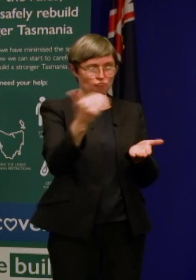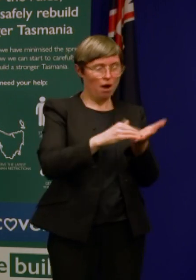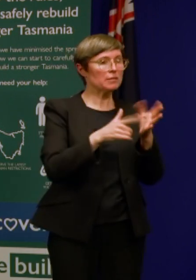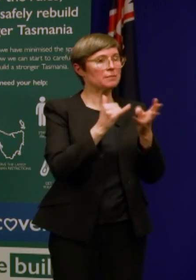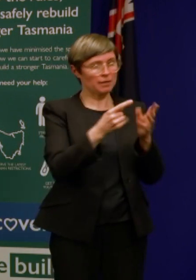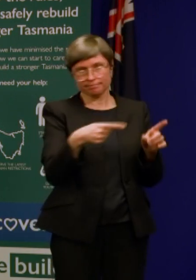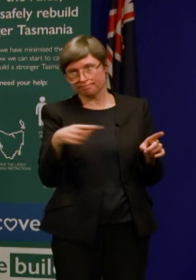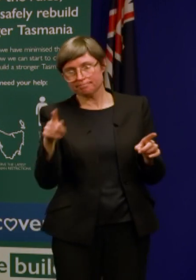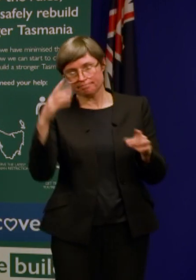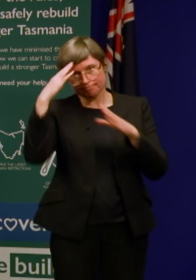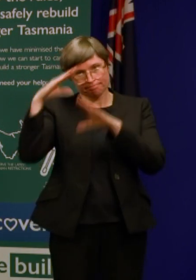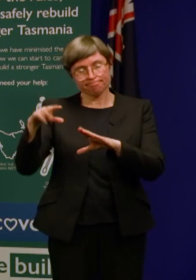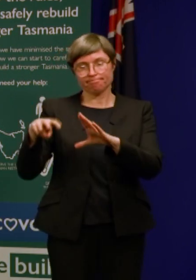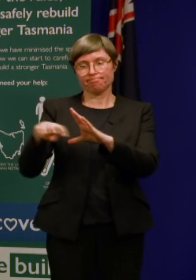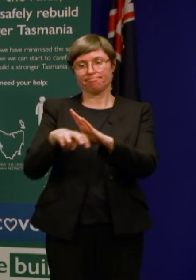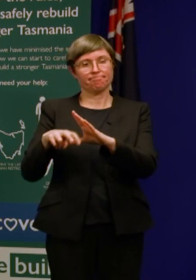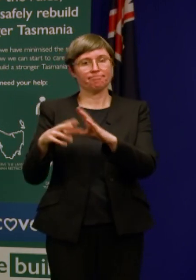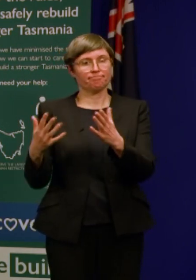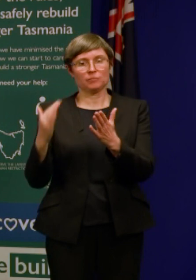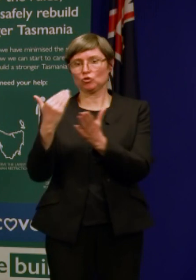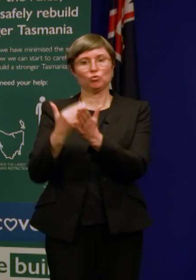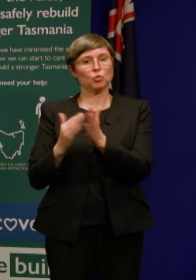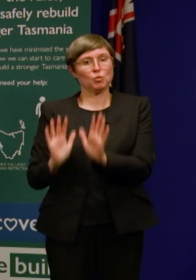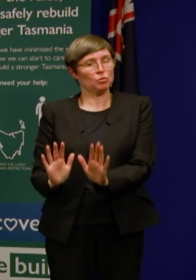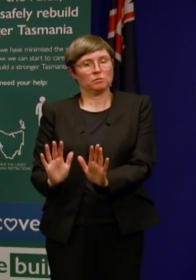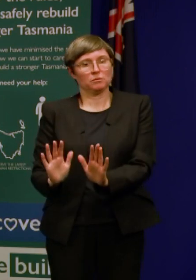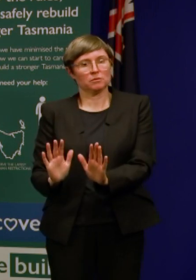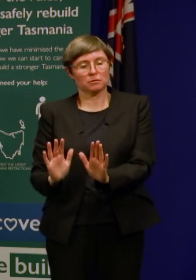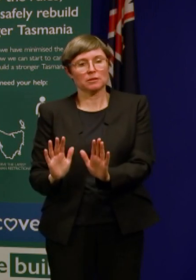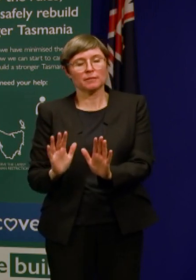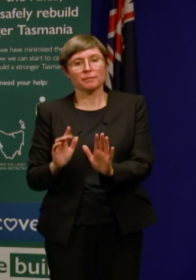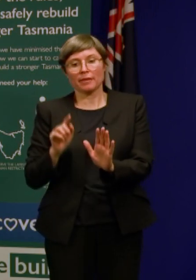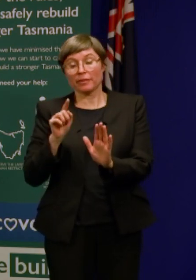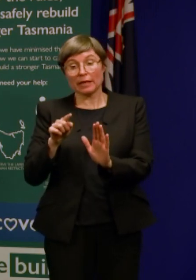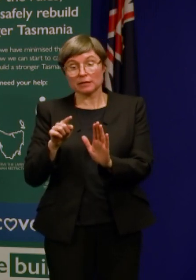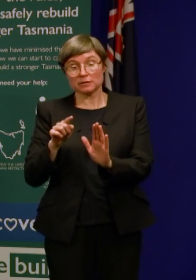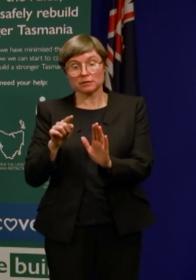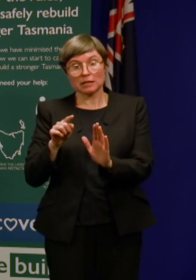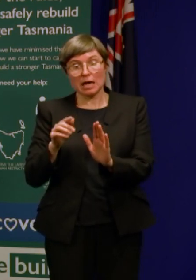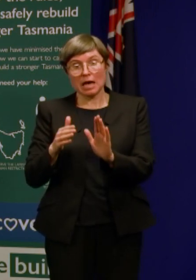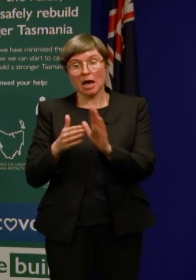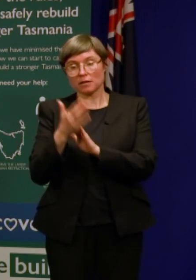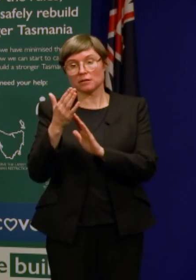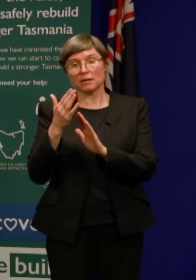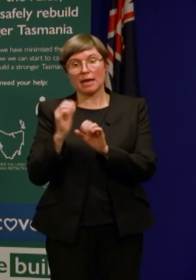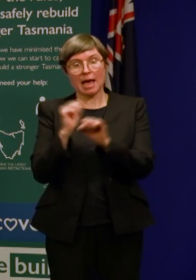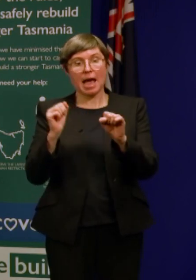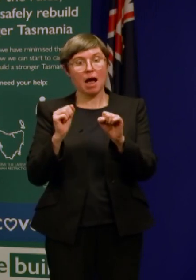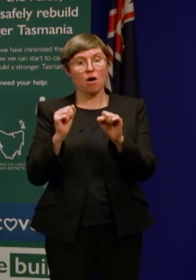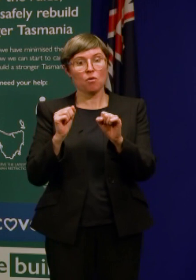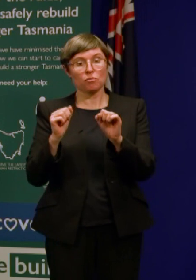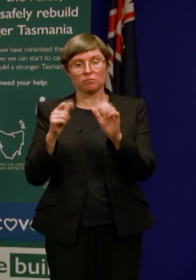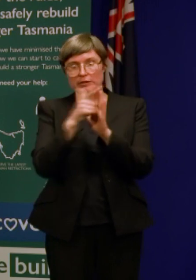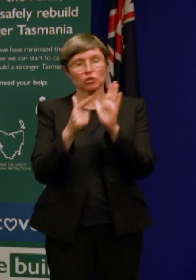And that's been administered and managed under the, by the State Controller.